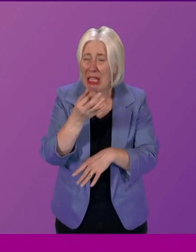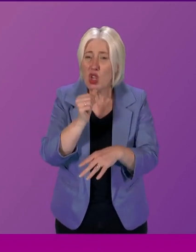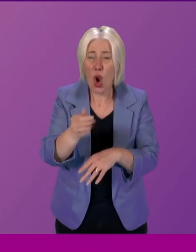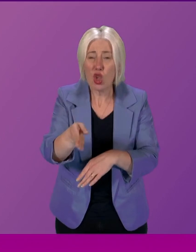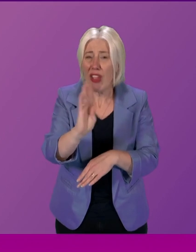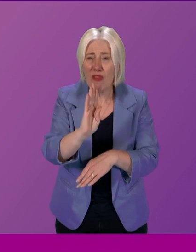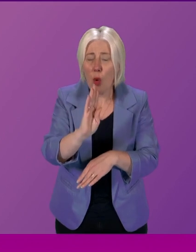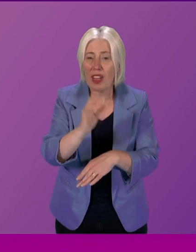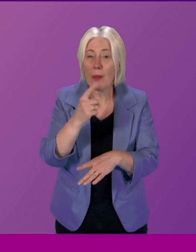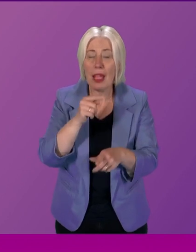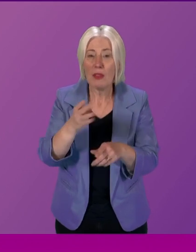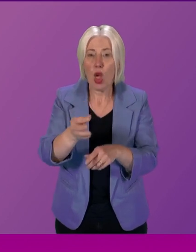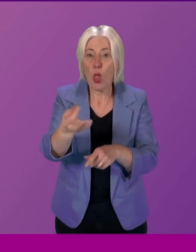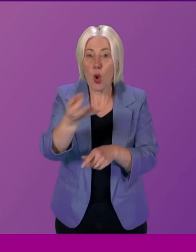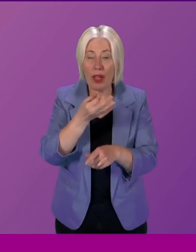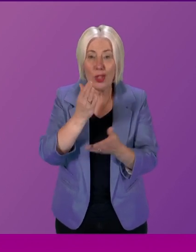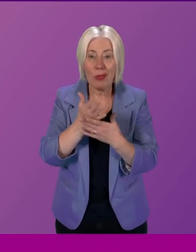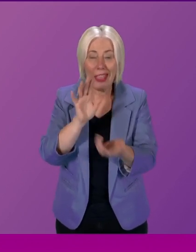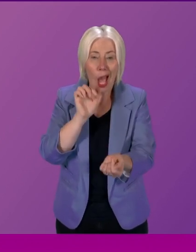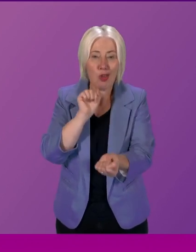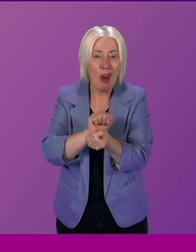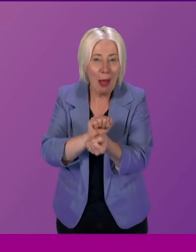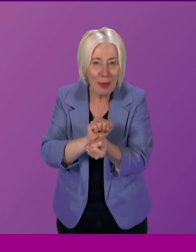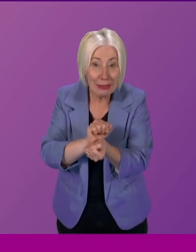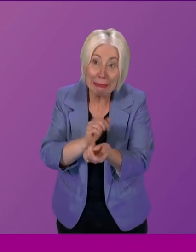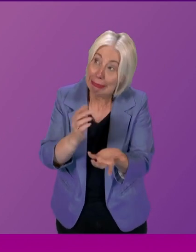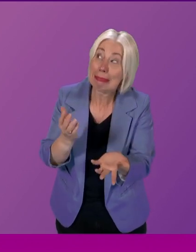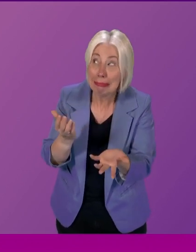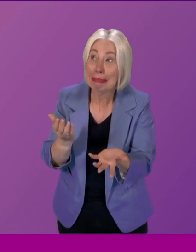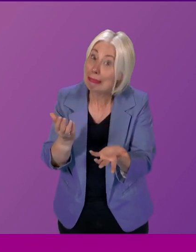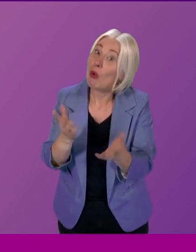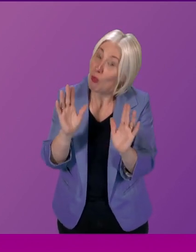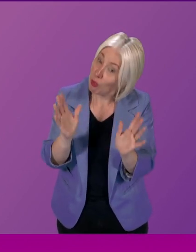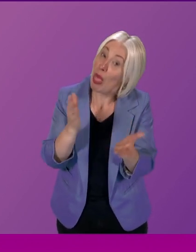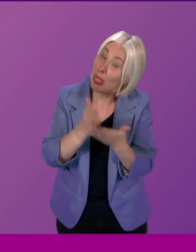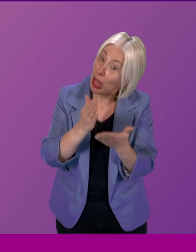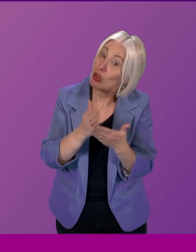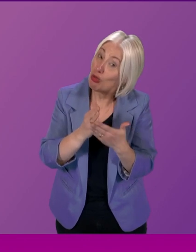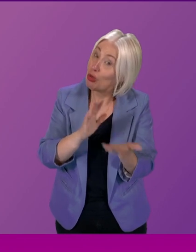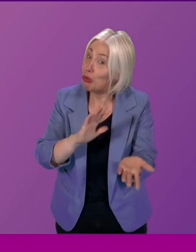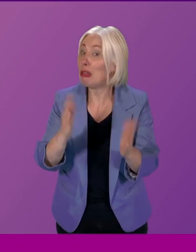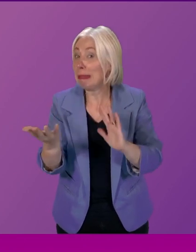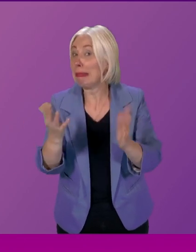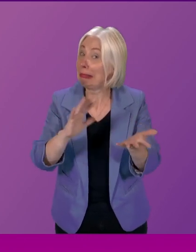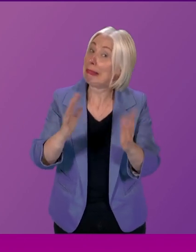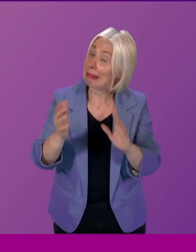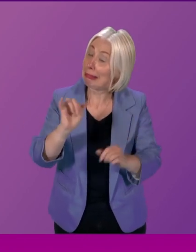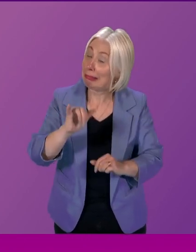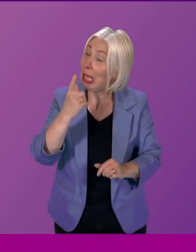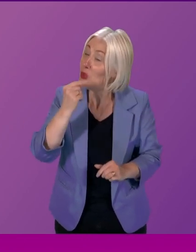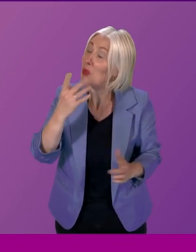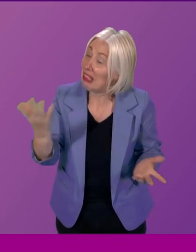and it's a trap. Morris Goulden. There's two sides to every coin, but I can attest that